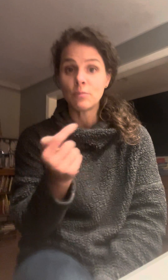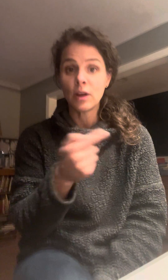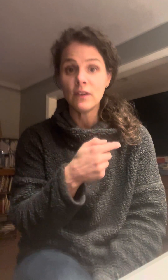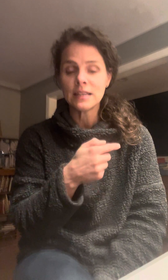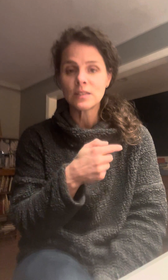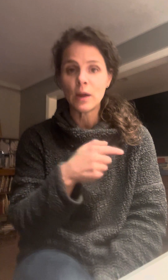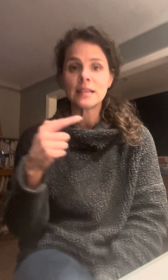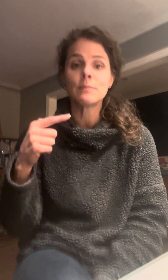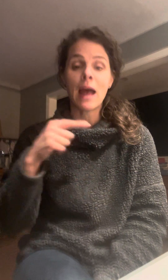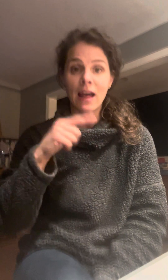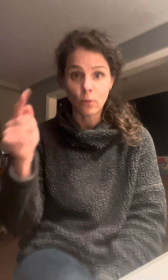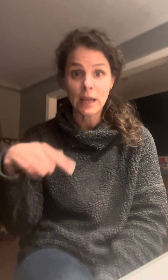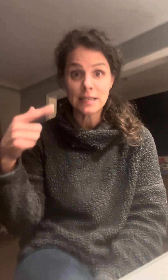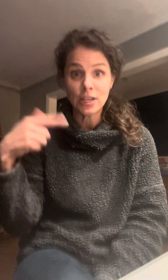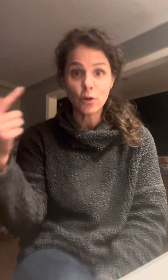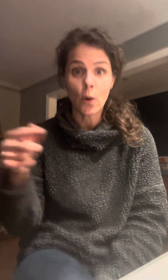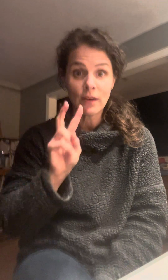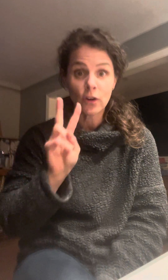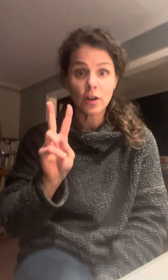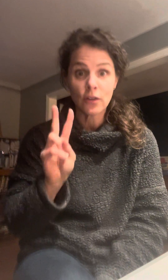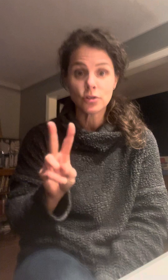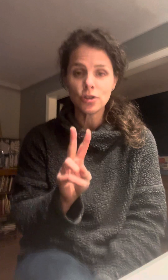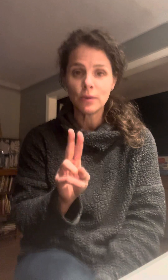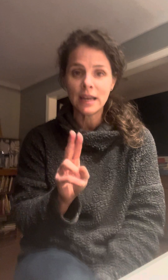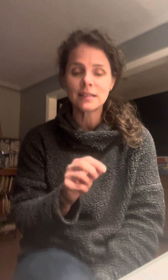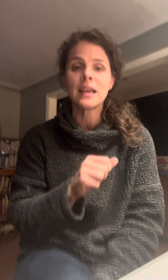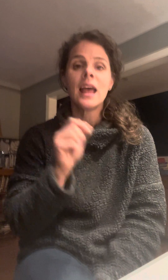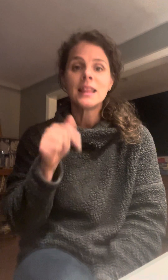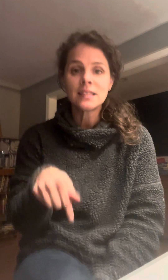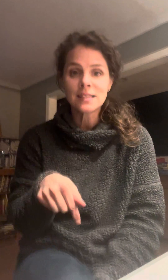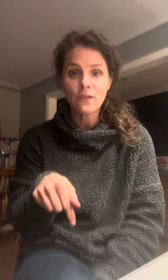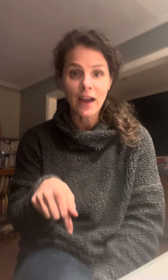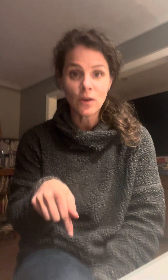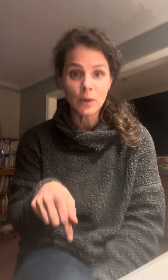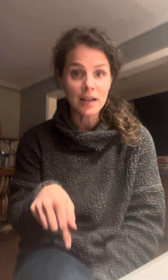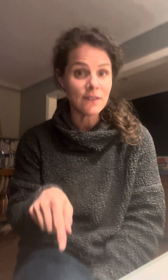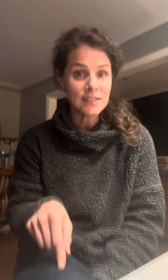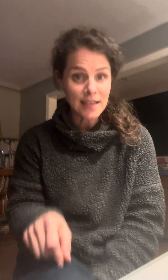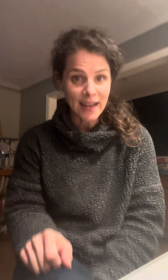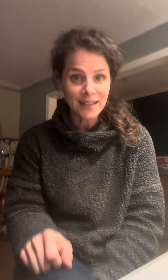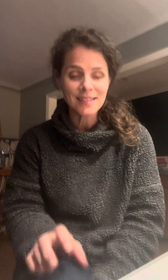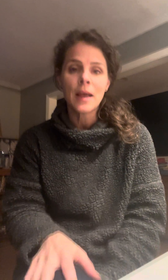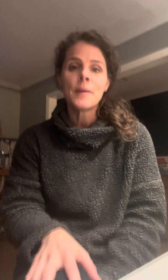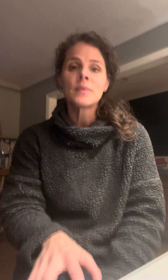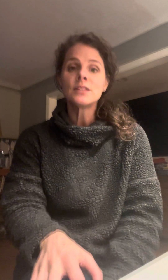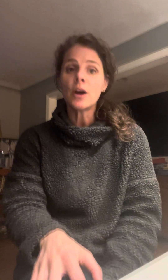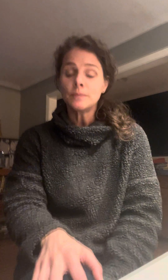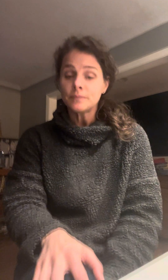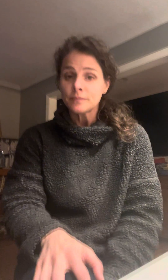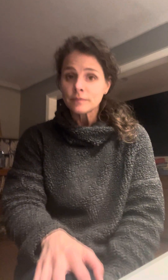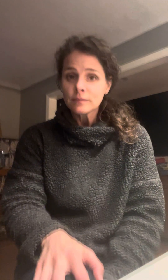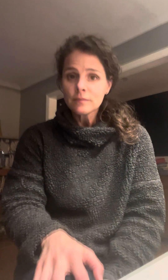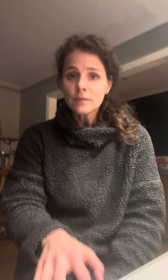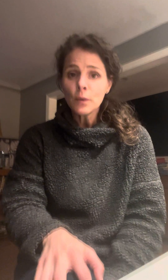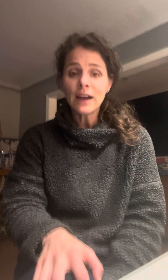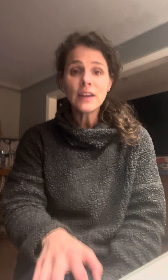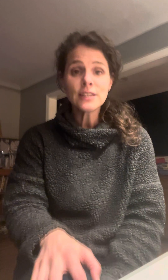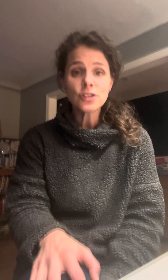previous weeks. Math will continue going for another two weeks. This is the final week of science. So we have history.